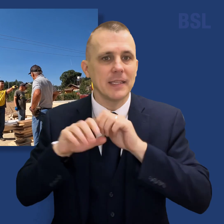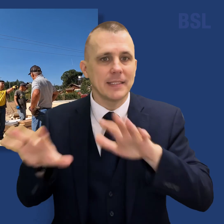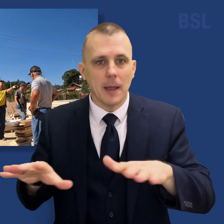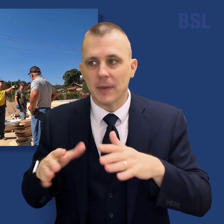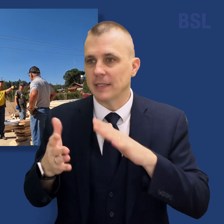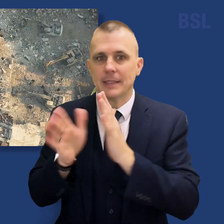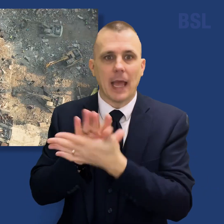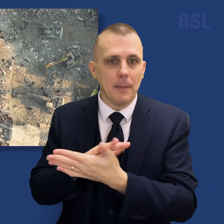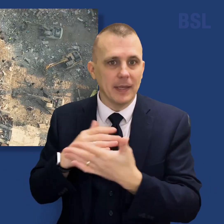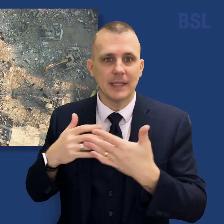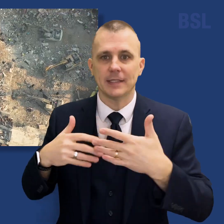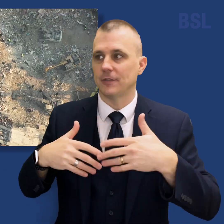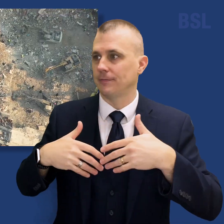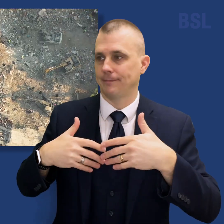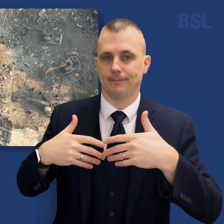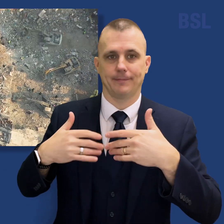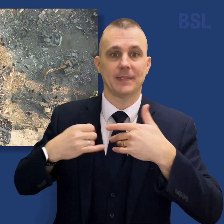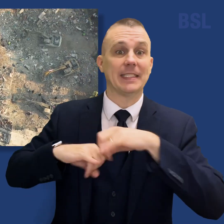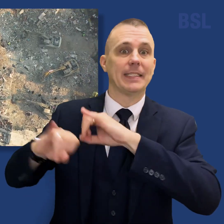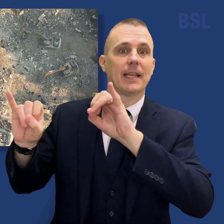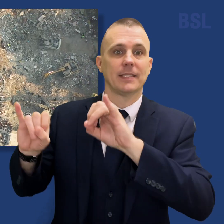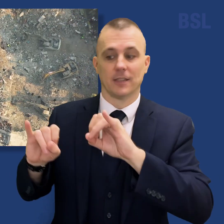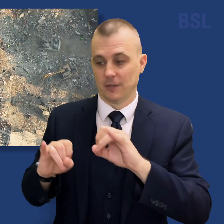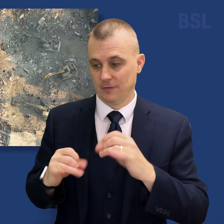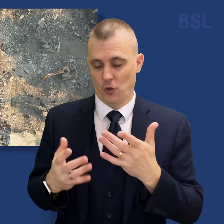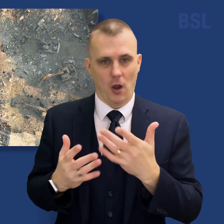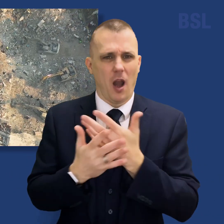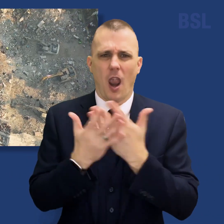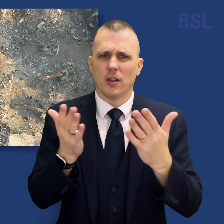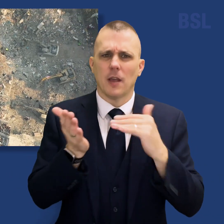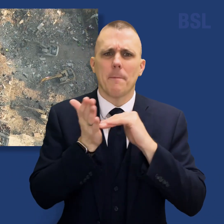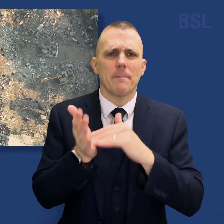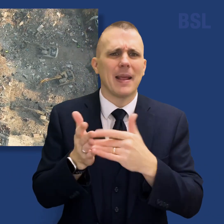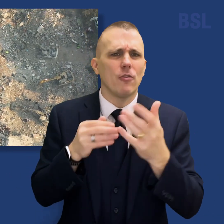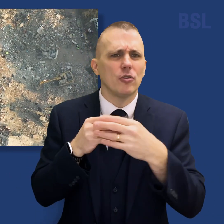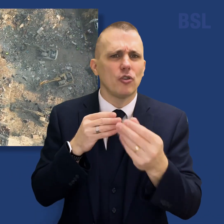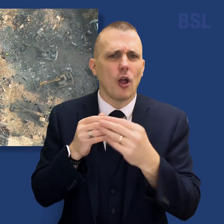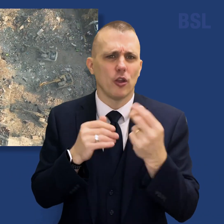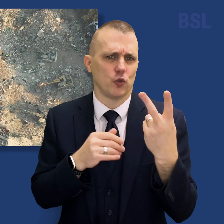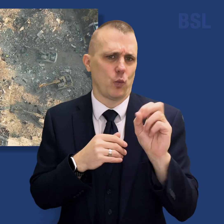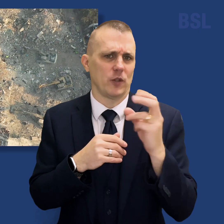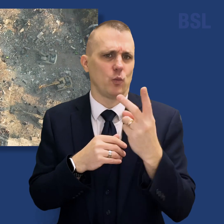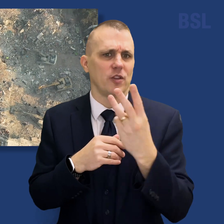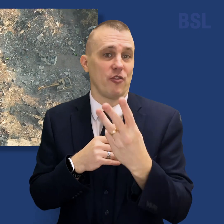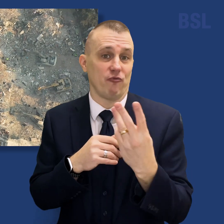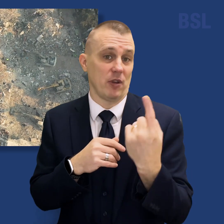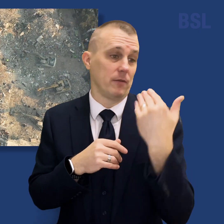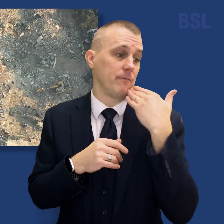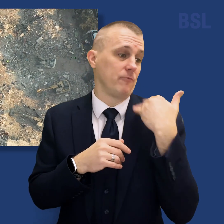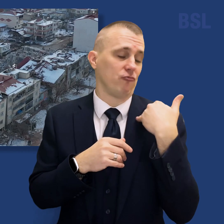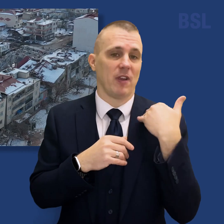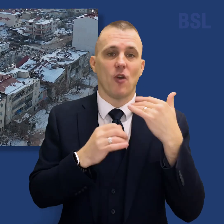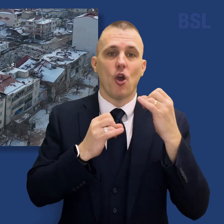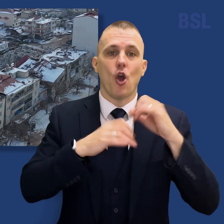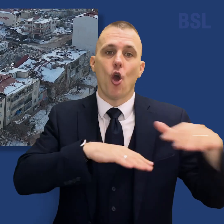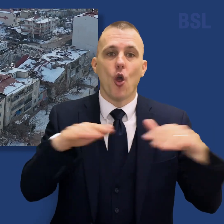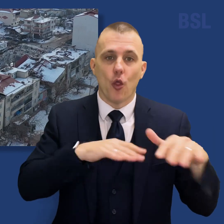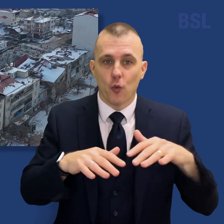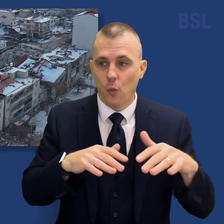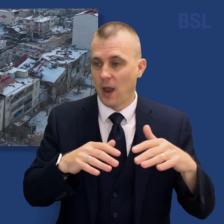disaster, including millions of dollars in 2023, to assist with the destructive February earthquakes and tragic loss